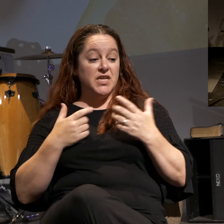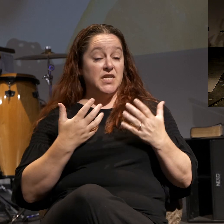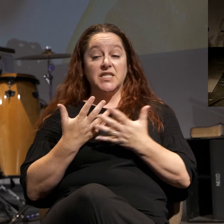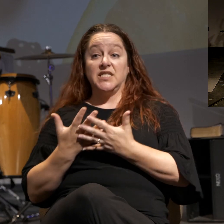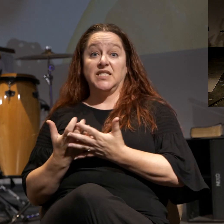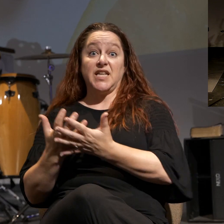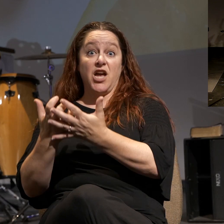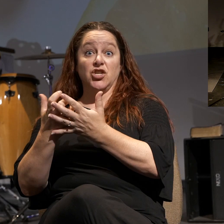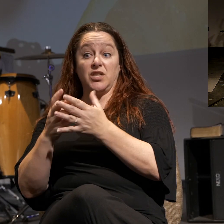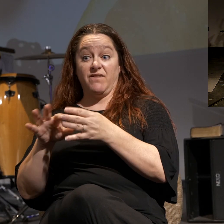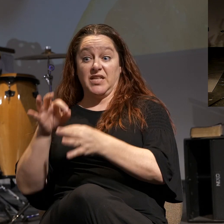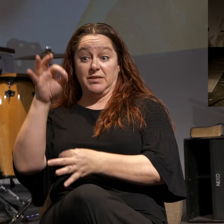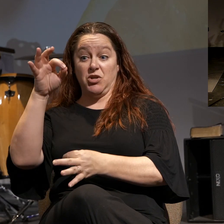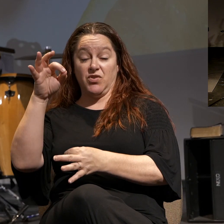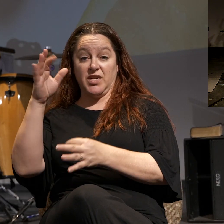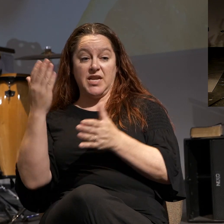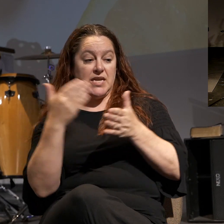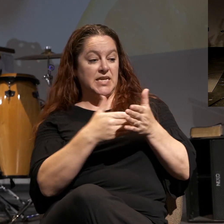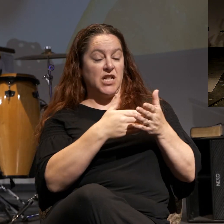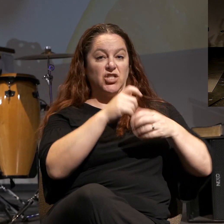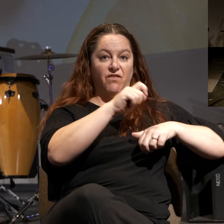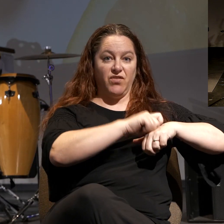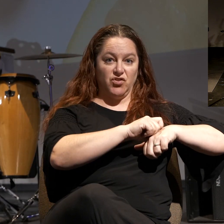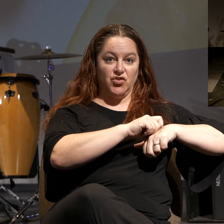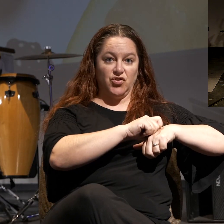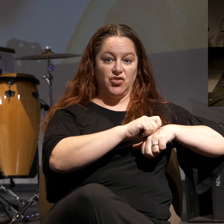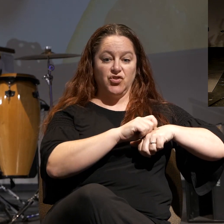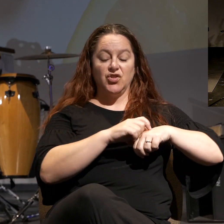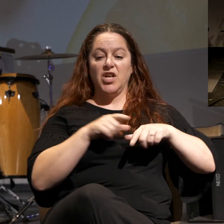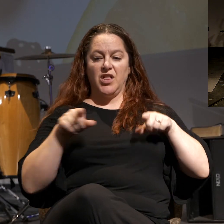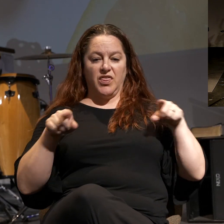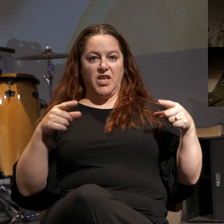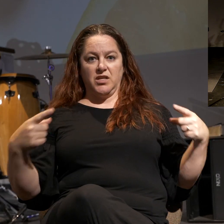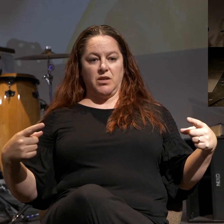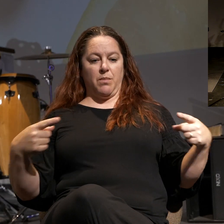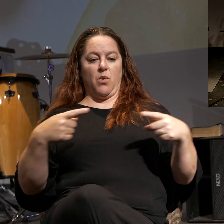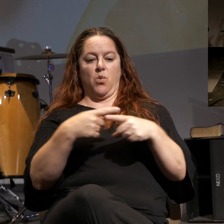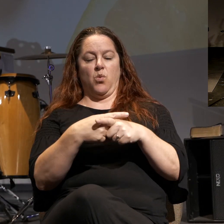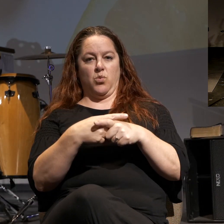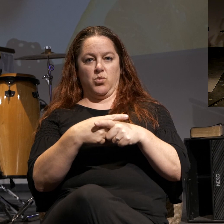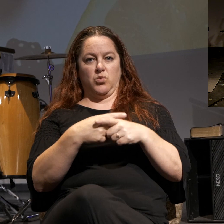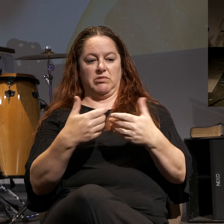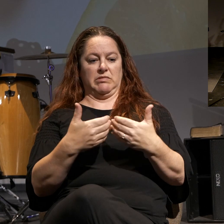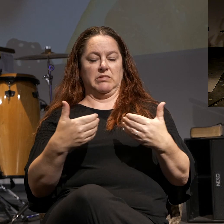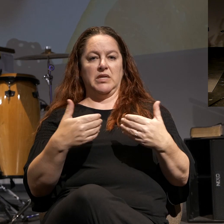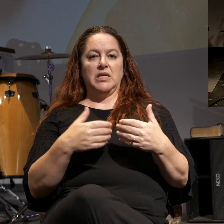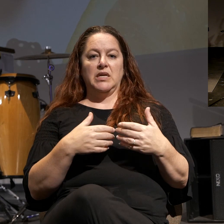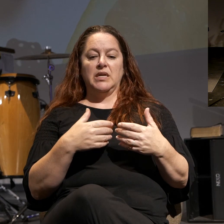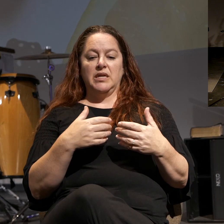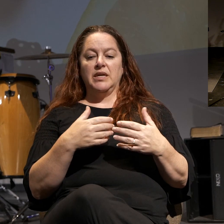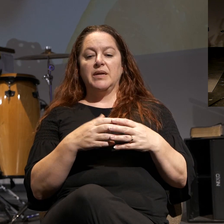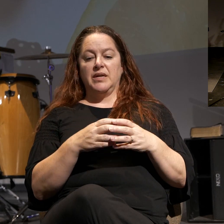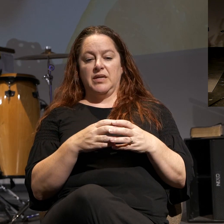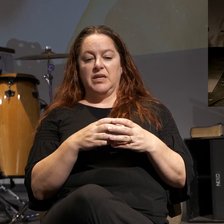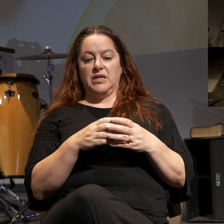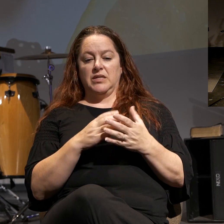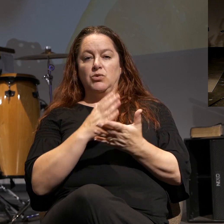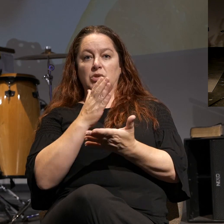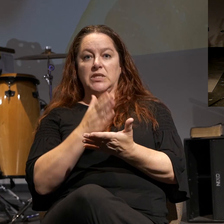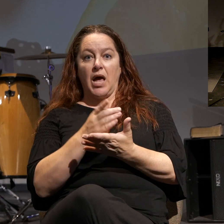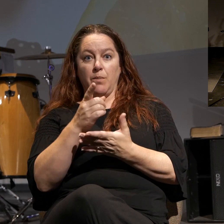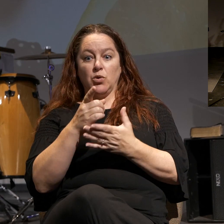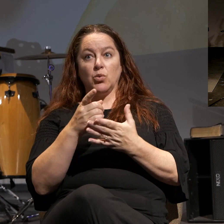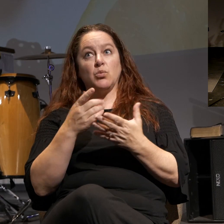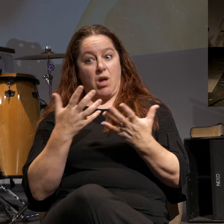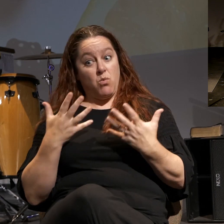Spirit are against the flesh, for these are opposed to each other to keep you from doing the things you want to